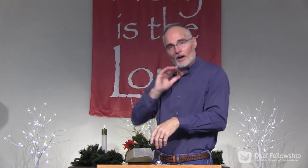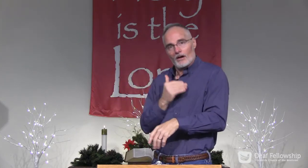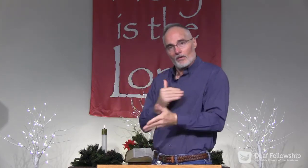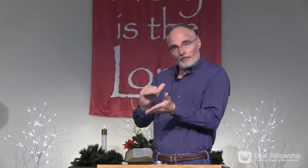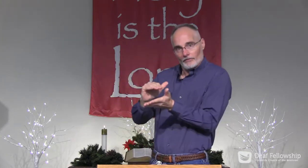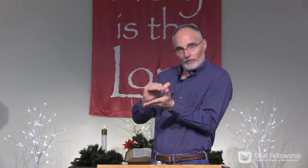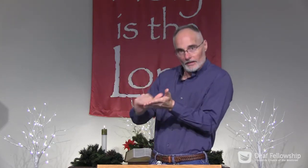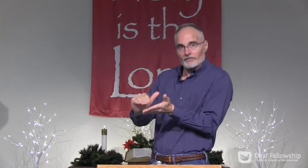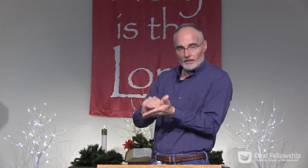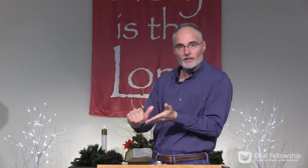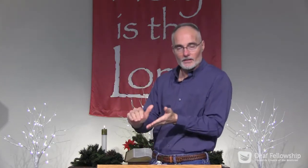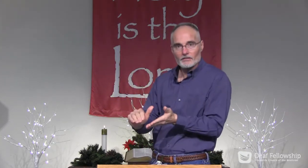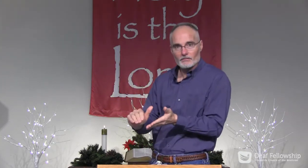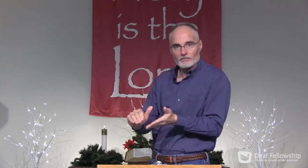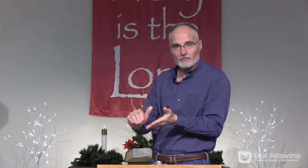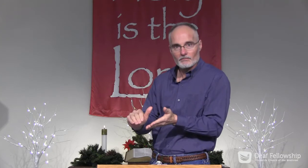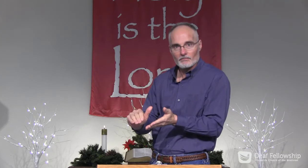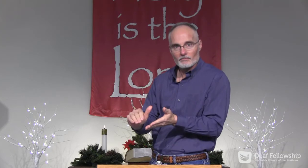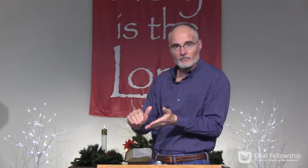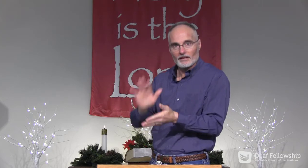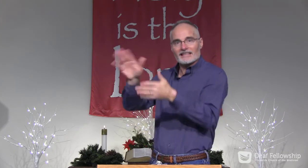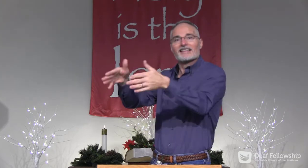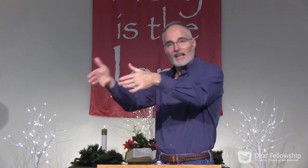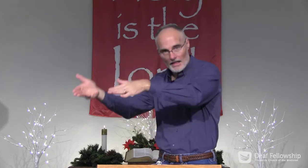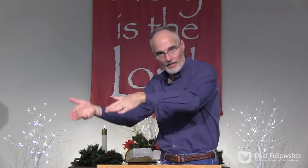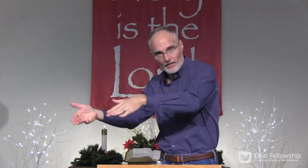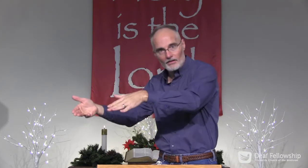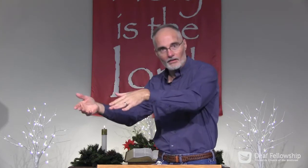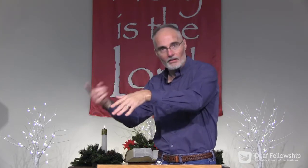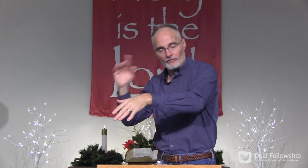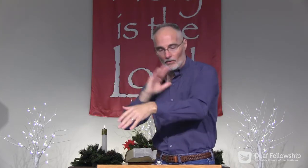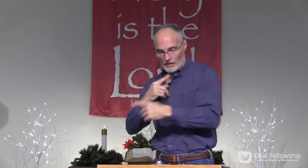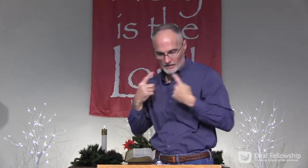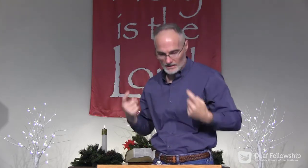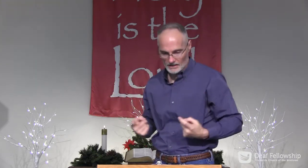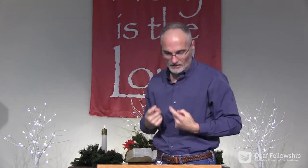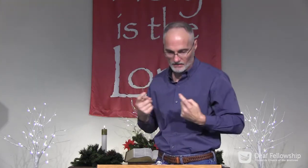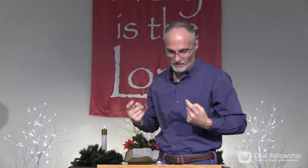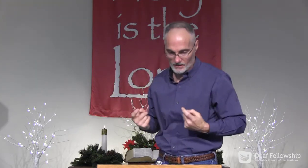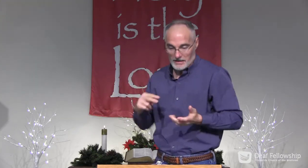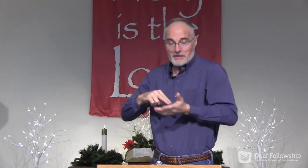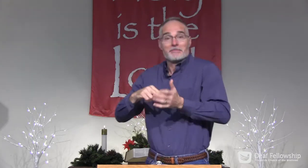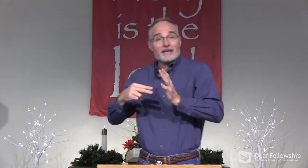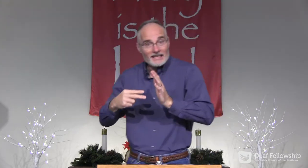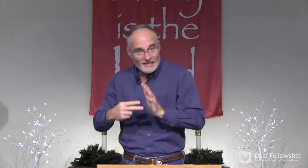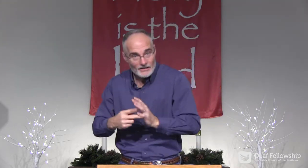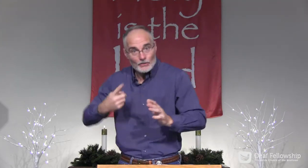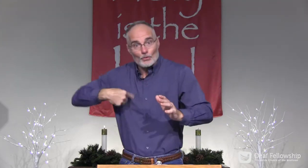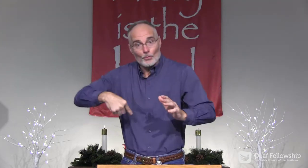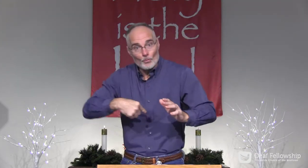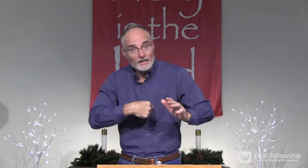we believe in Jesus' work on the cross for our forgiveness, His death for our sins,